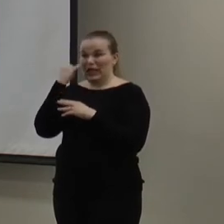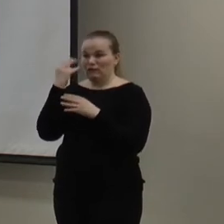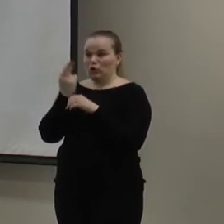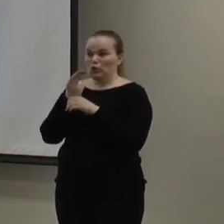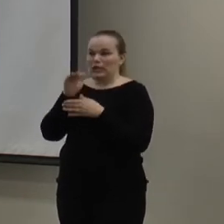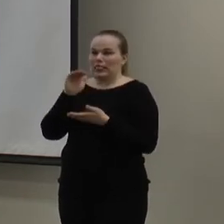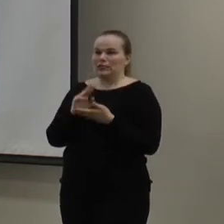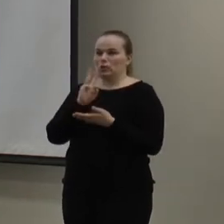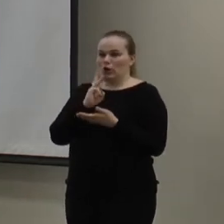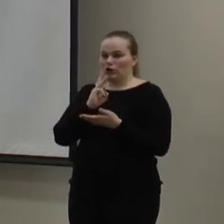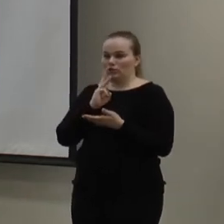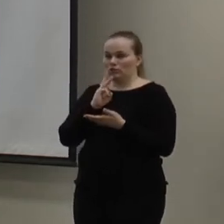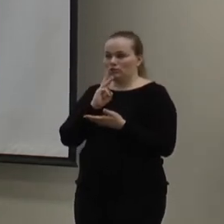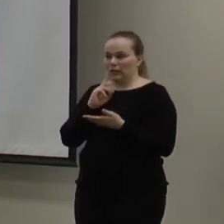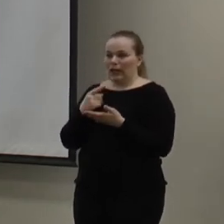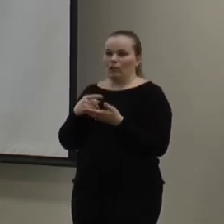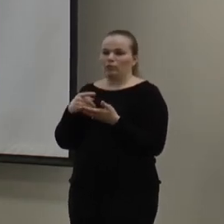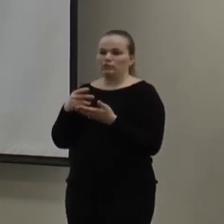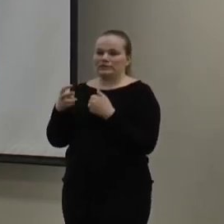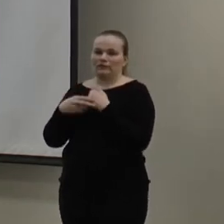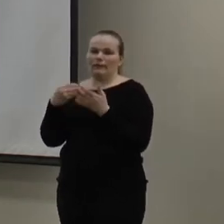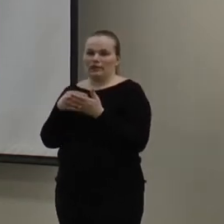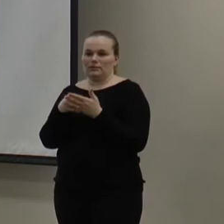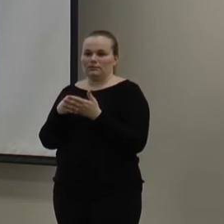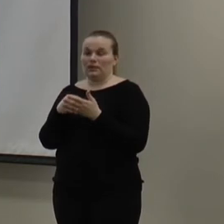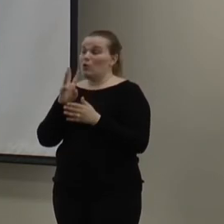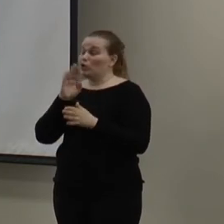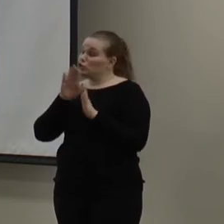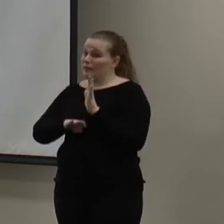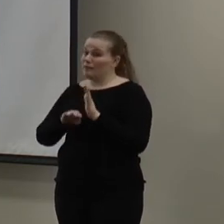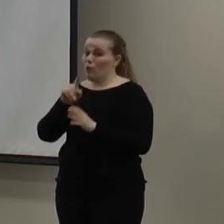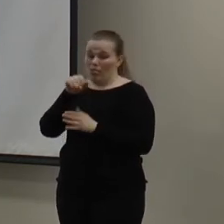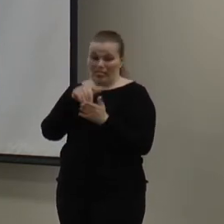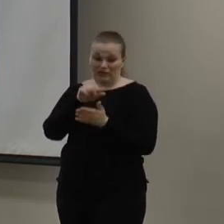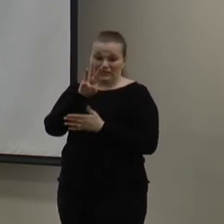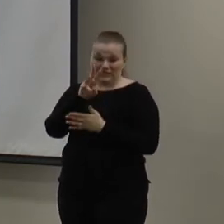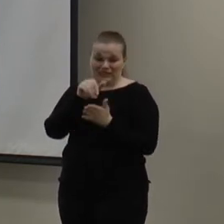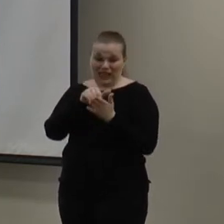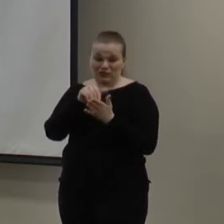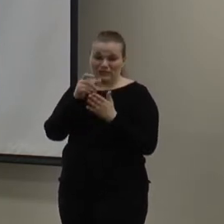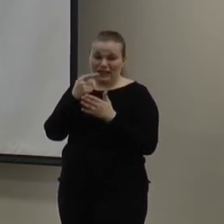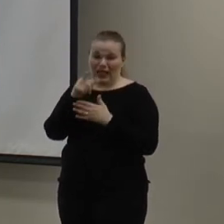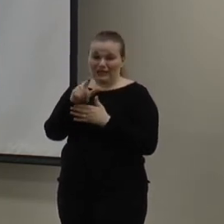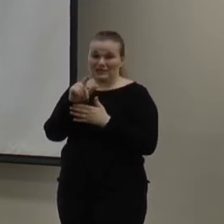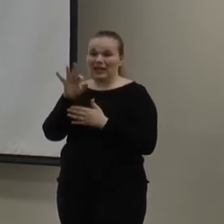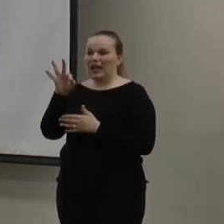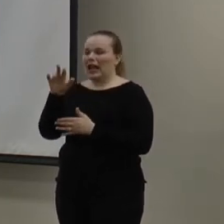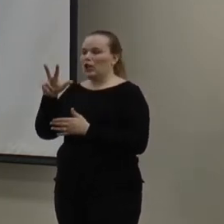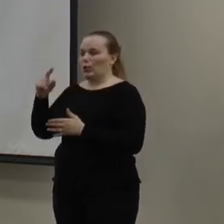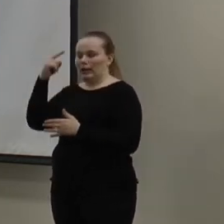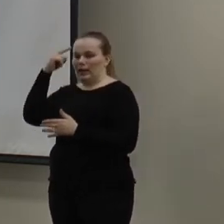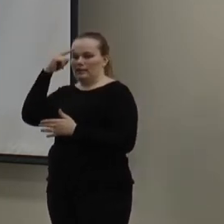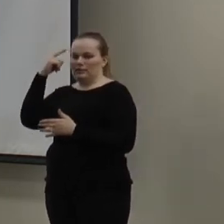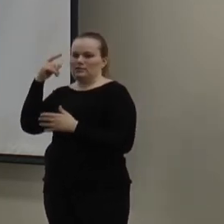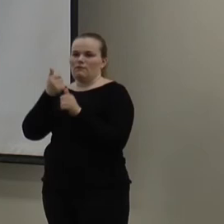Water is really cheap, too. So, for 1,000 to 6,000 gallons of water, it's 93 cents per thousand